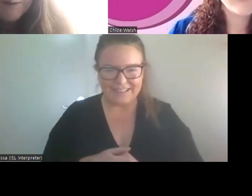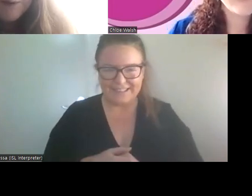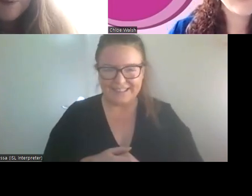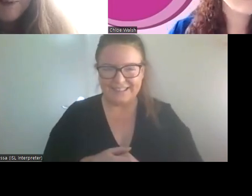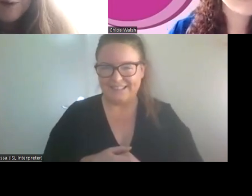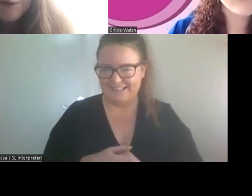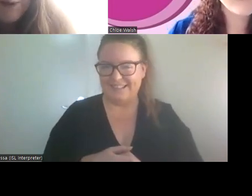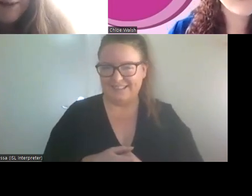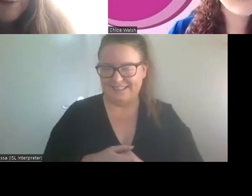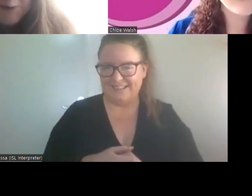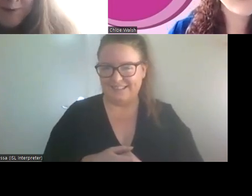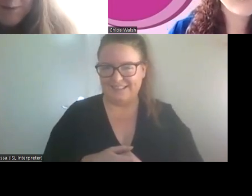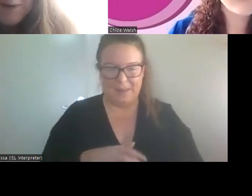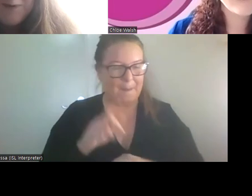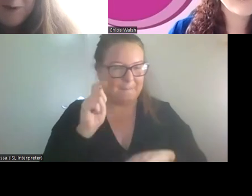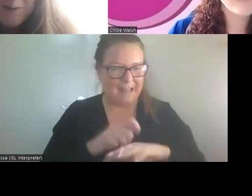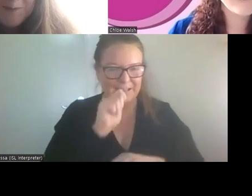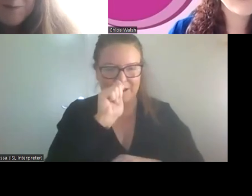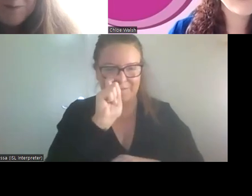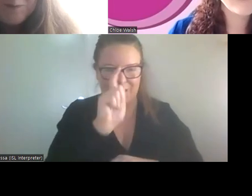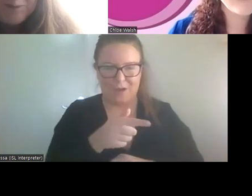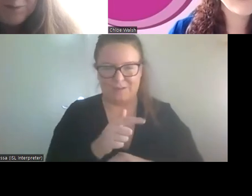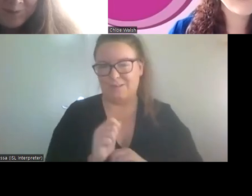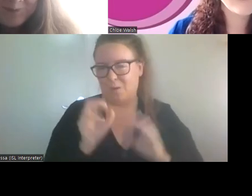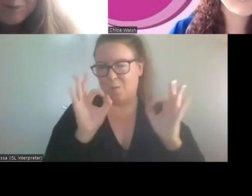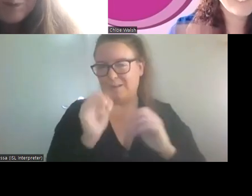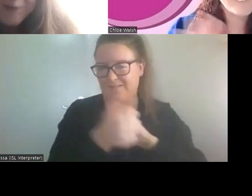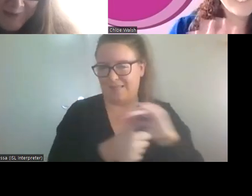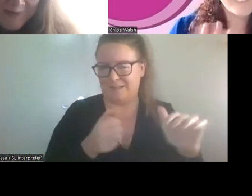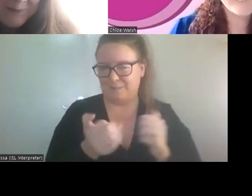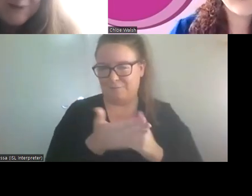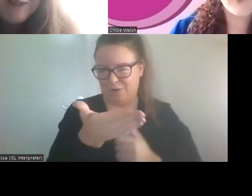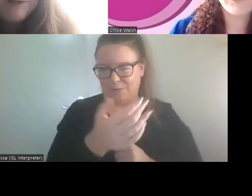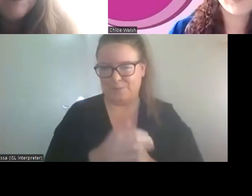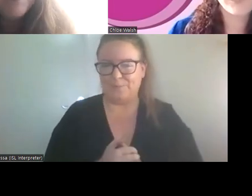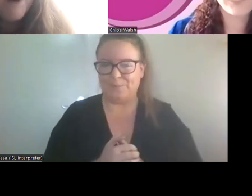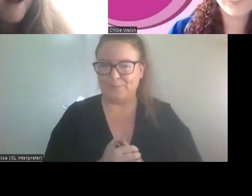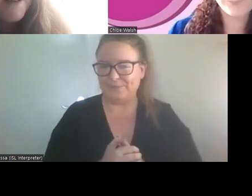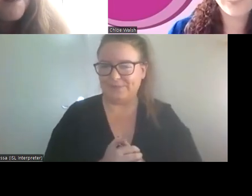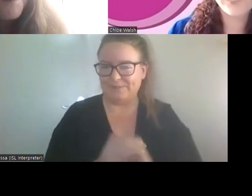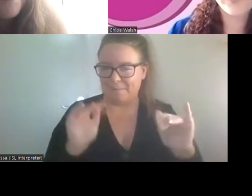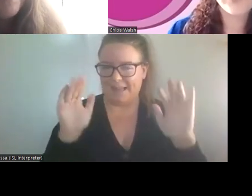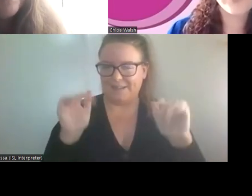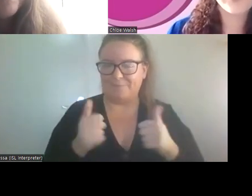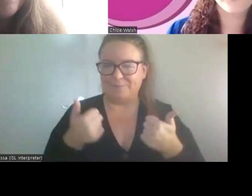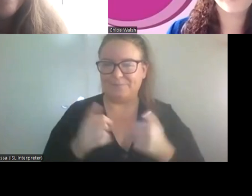Eno. I'm sure it's going to be a wonderful experience for you. Yes. Thank you. Bye. Super. Thank you. Bye.